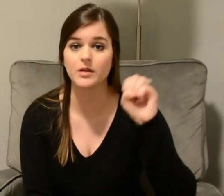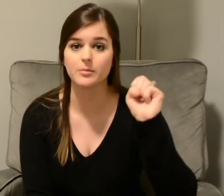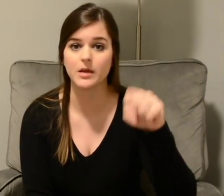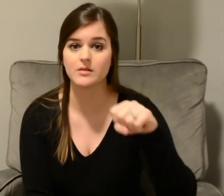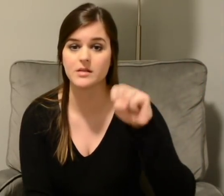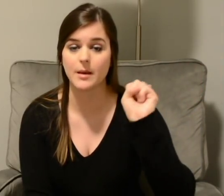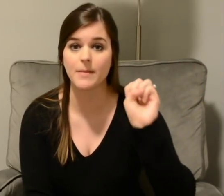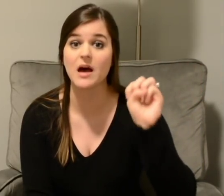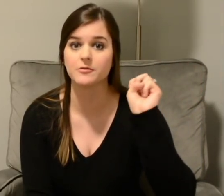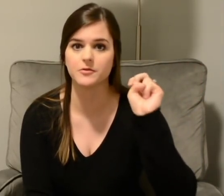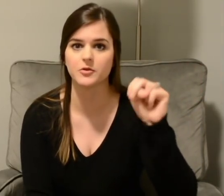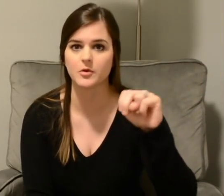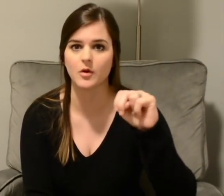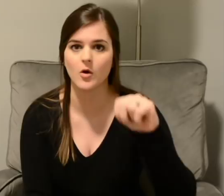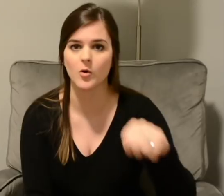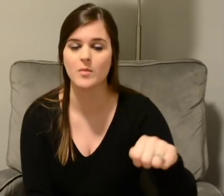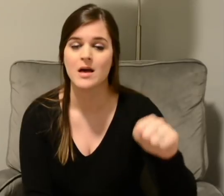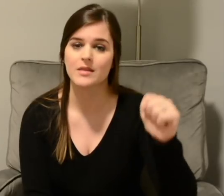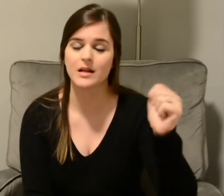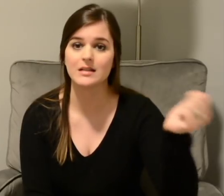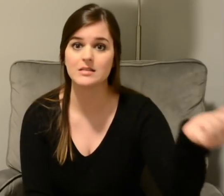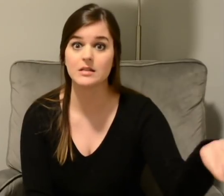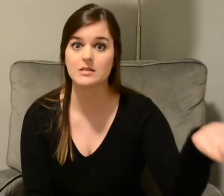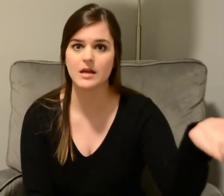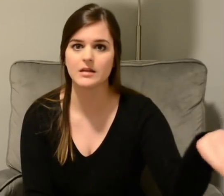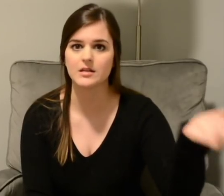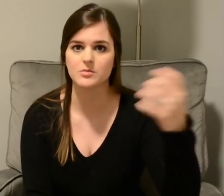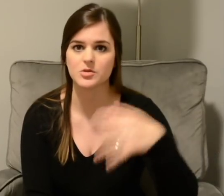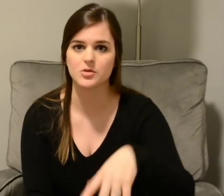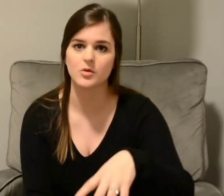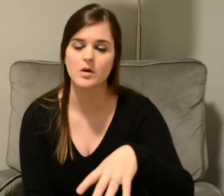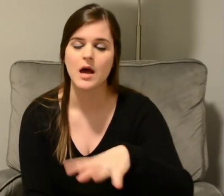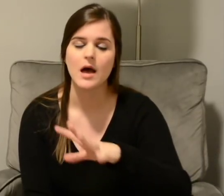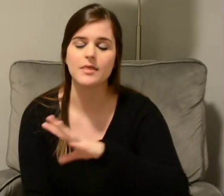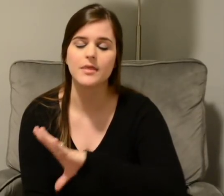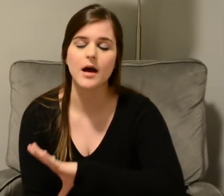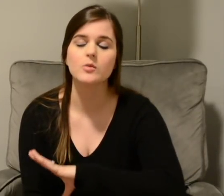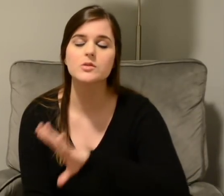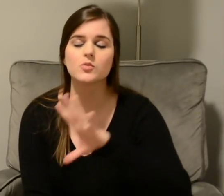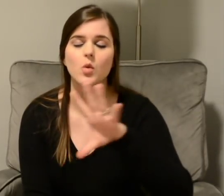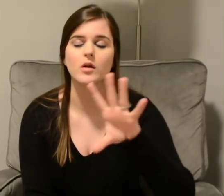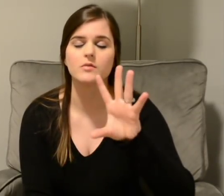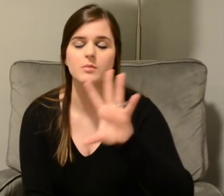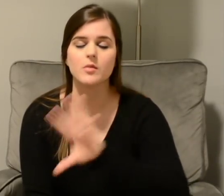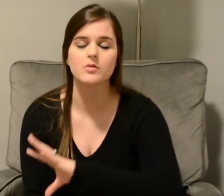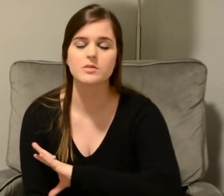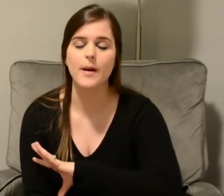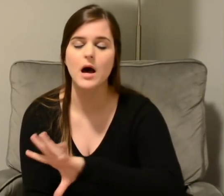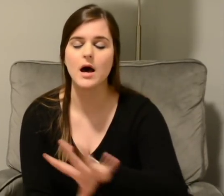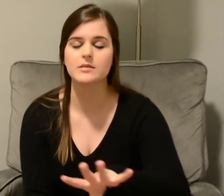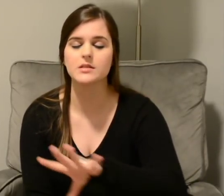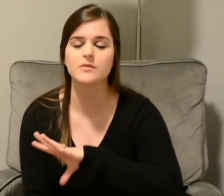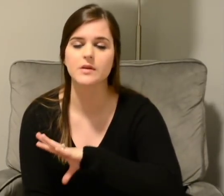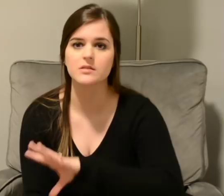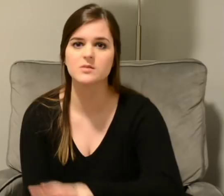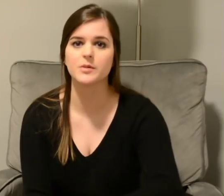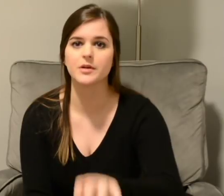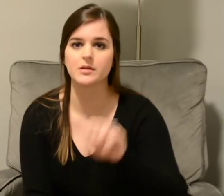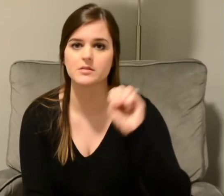amazing pet funeral home that I did take him to. And that was one of the most positive experiences